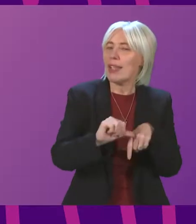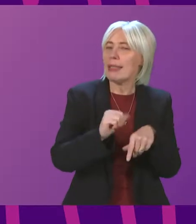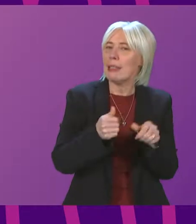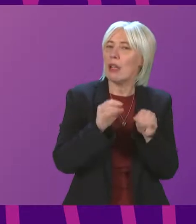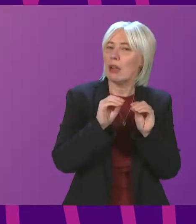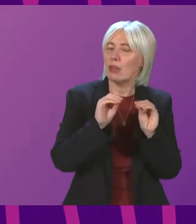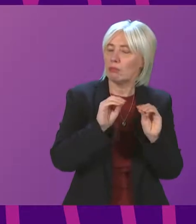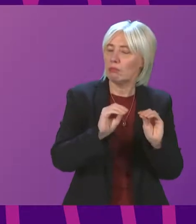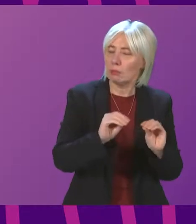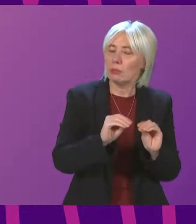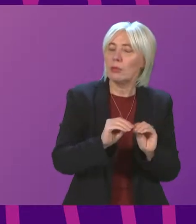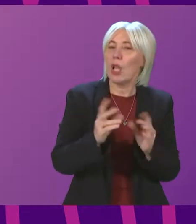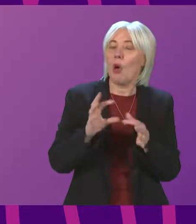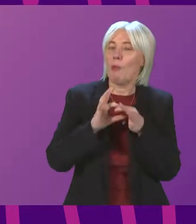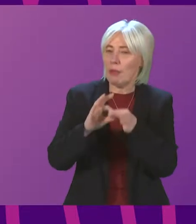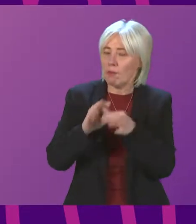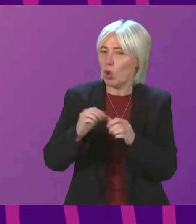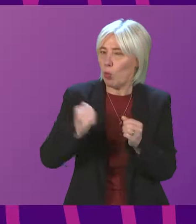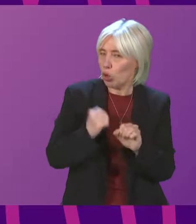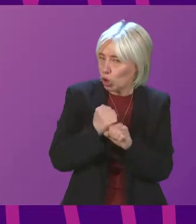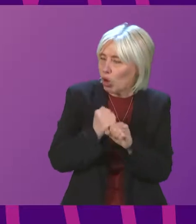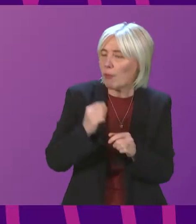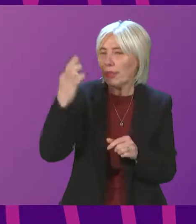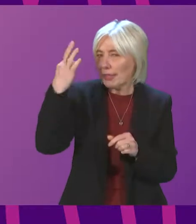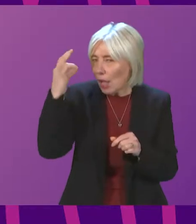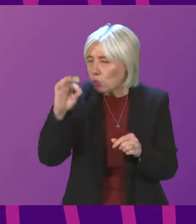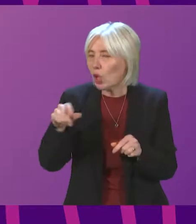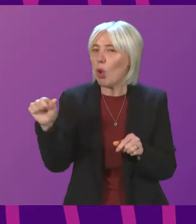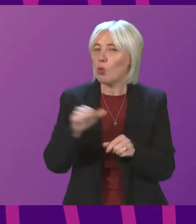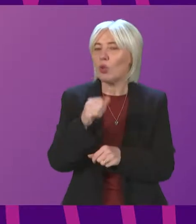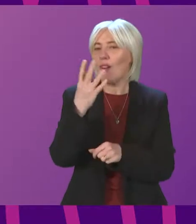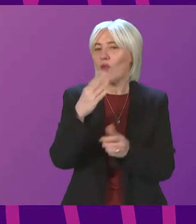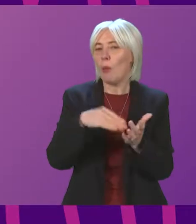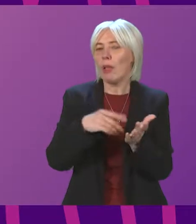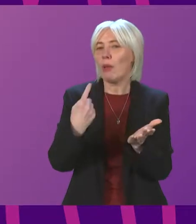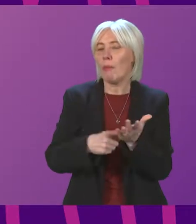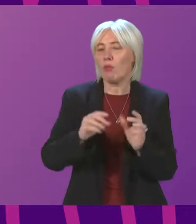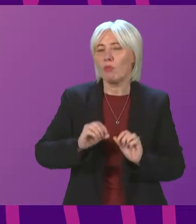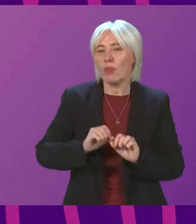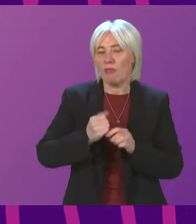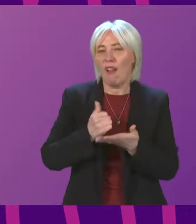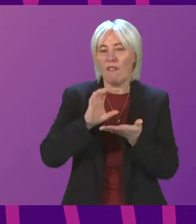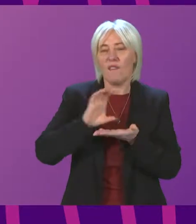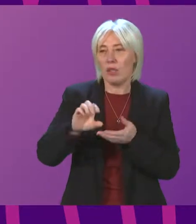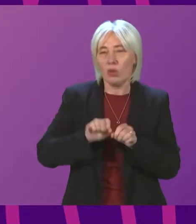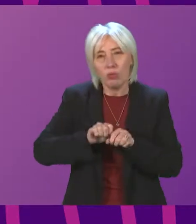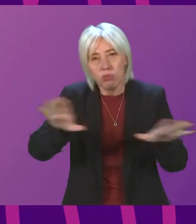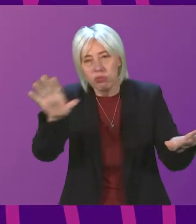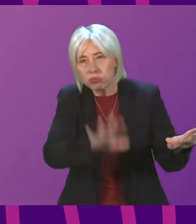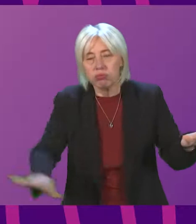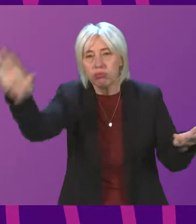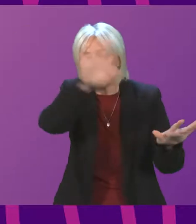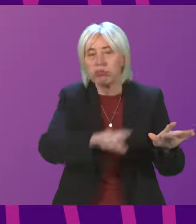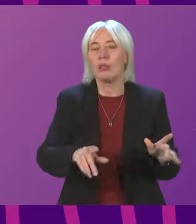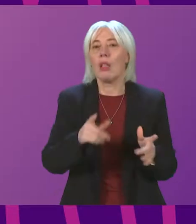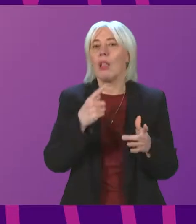officials have been working with local government and others to agree distribution of a £4 million funding to increase support where appropriate, particularly from